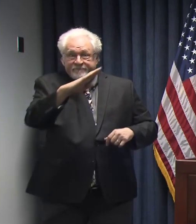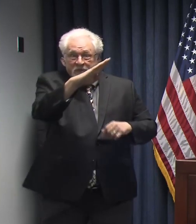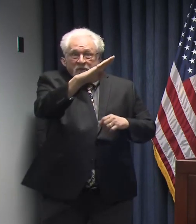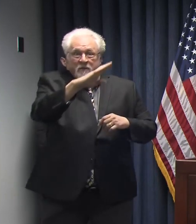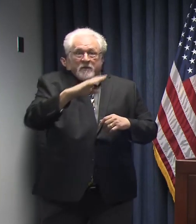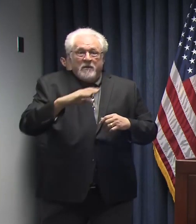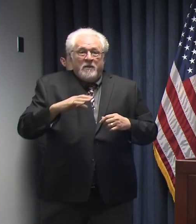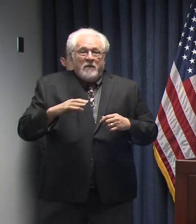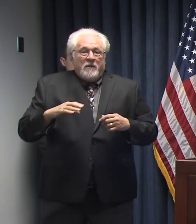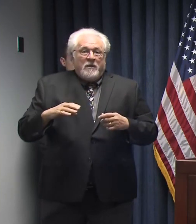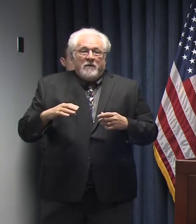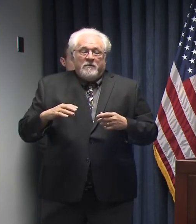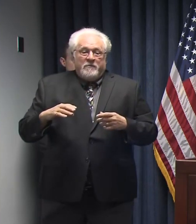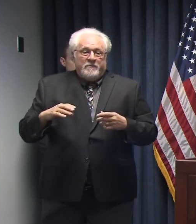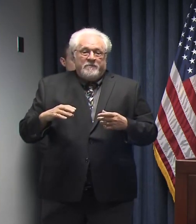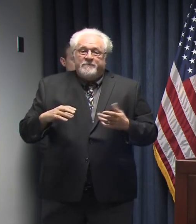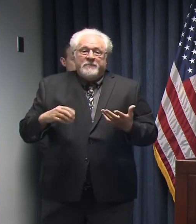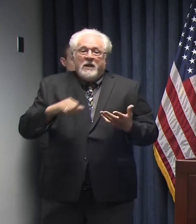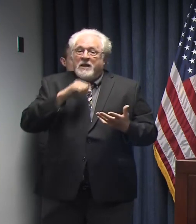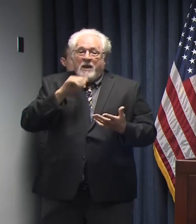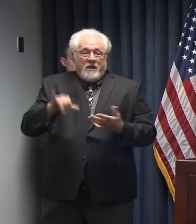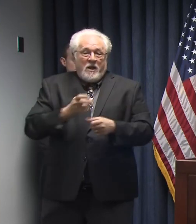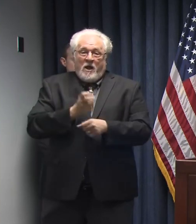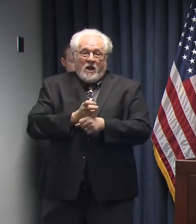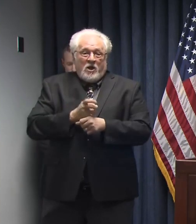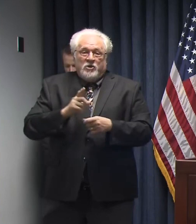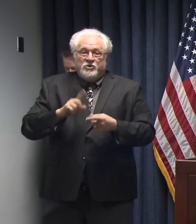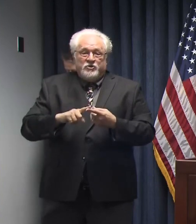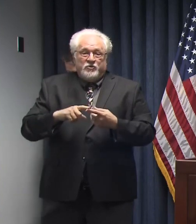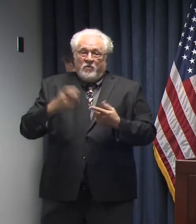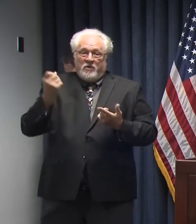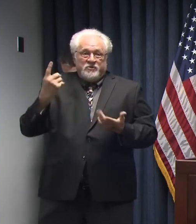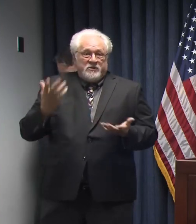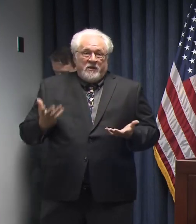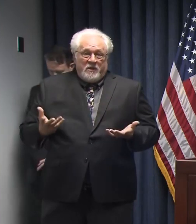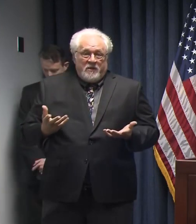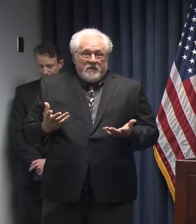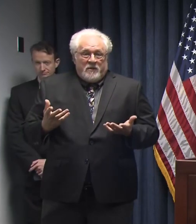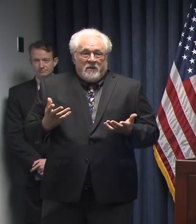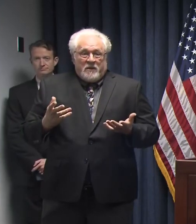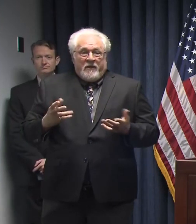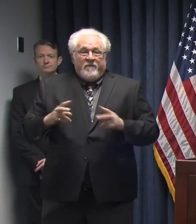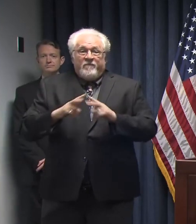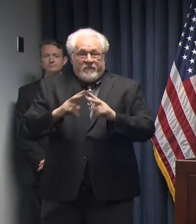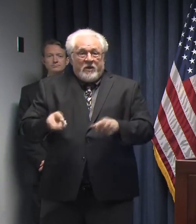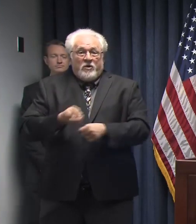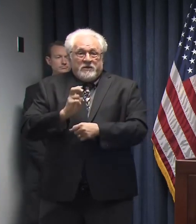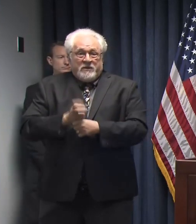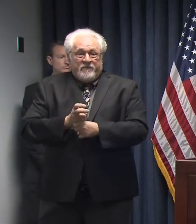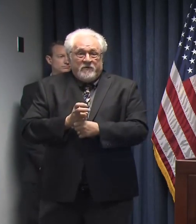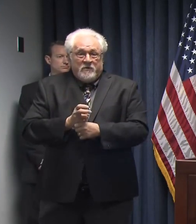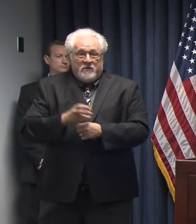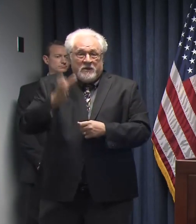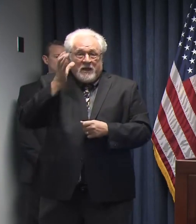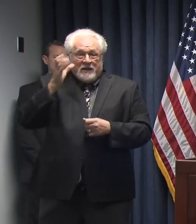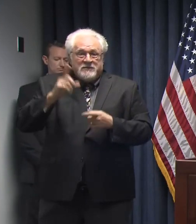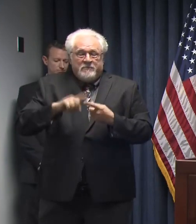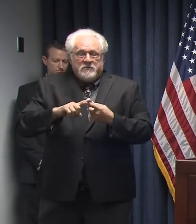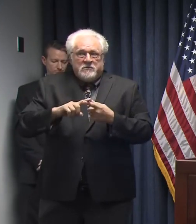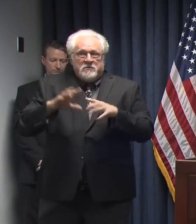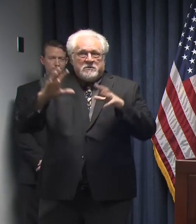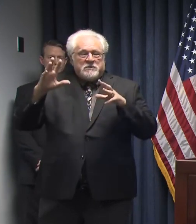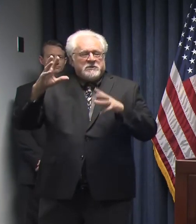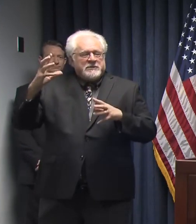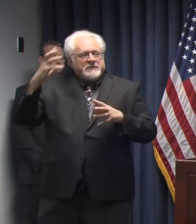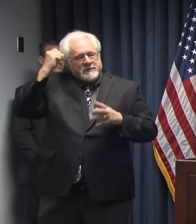it's not that hard to understand. It is a very difficult concept to come to grasp with